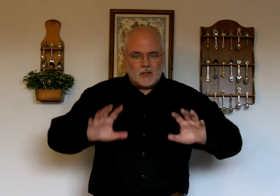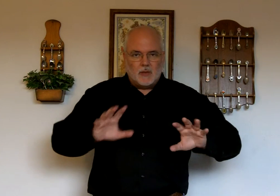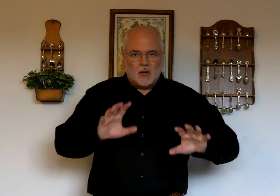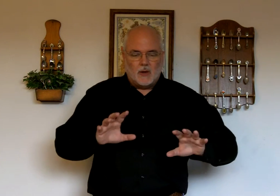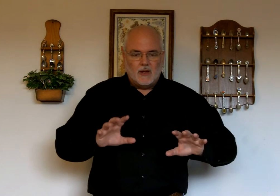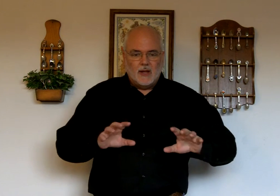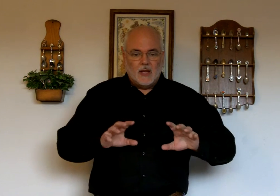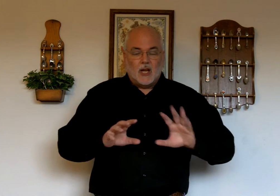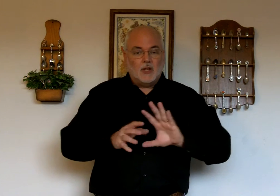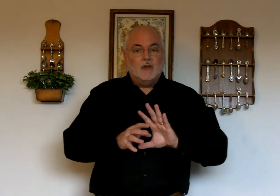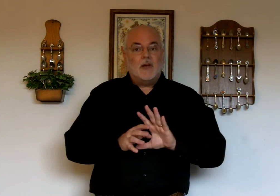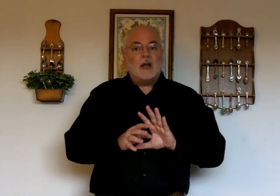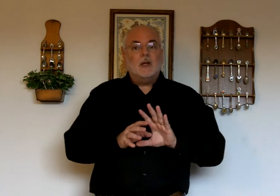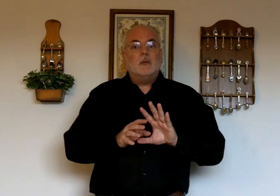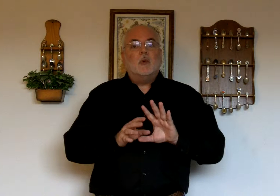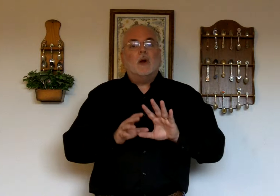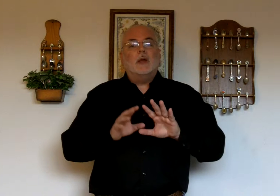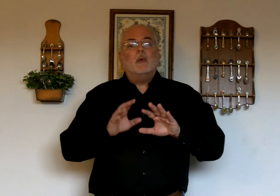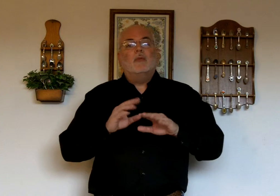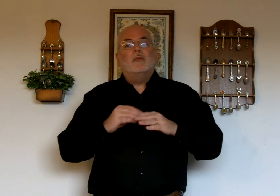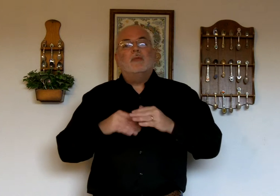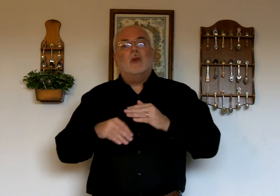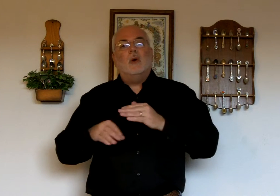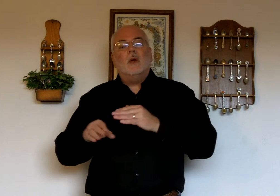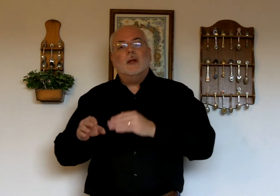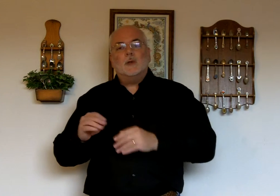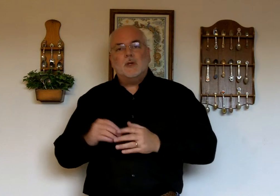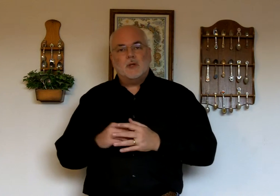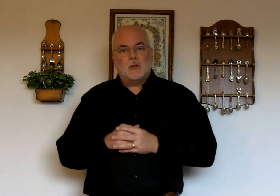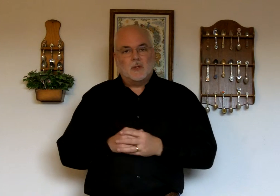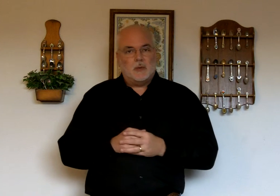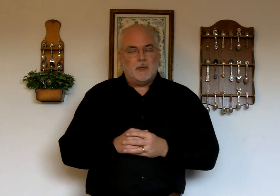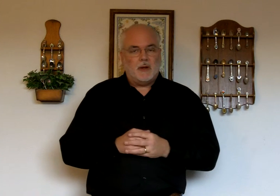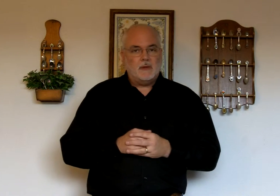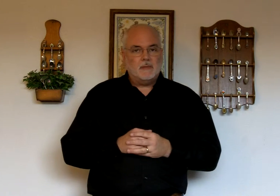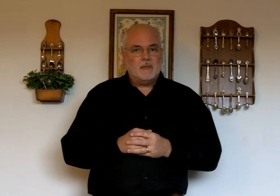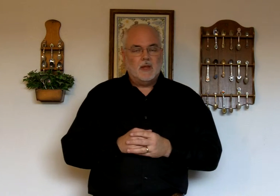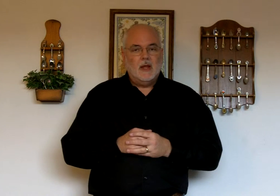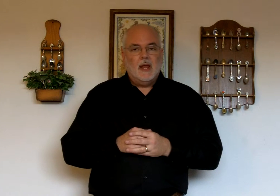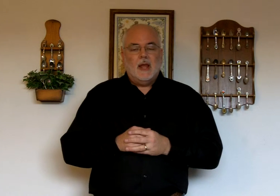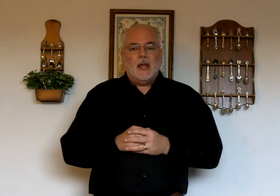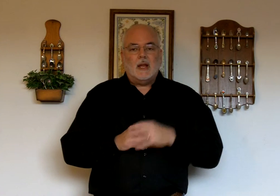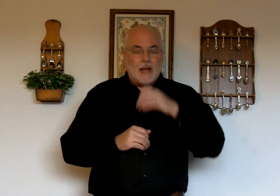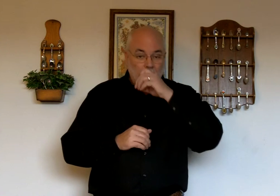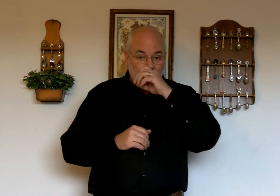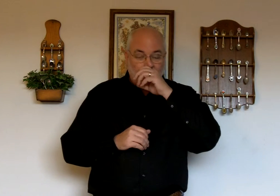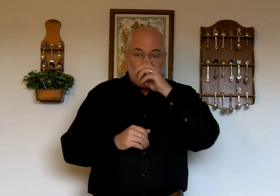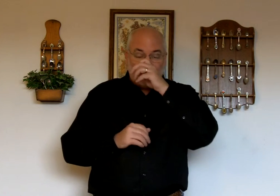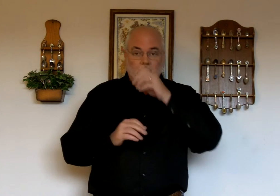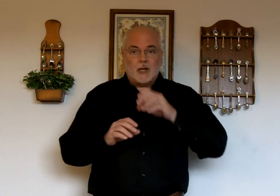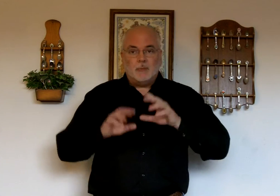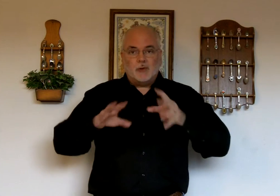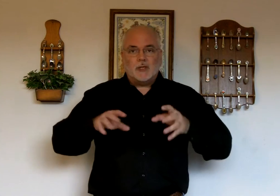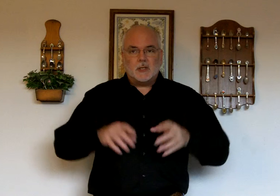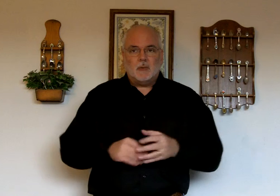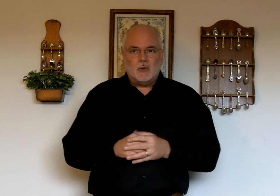them going, and you've gotten them to where they will flow into each other a little bit, and now you're ready to try to put this to music.